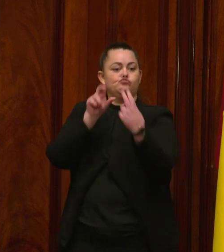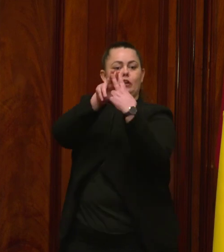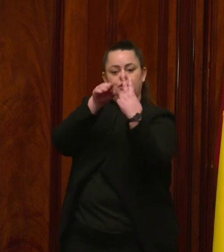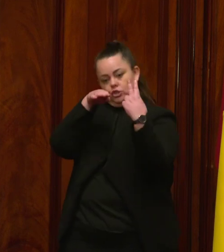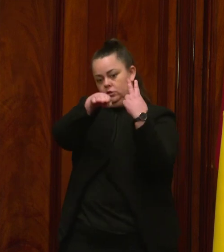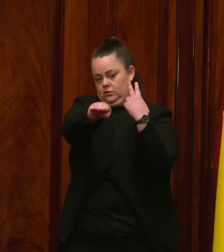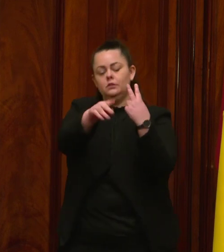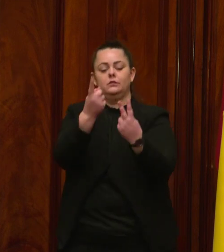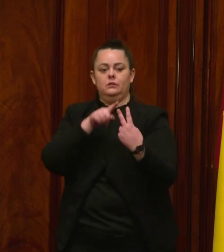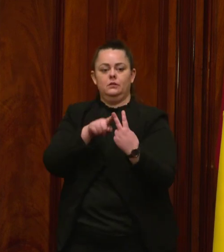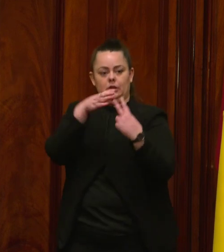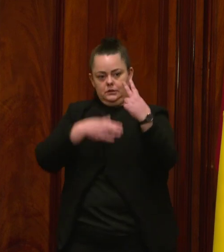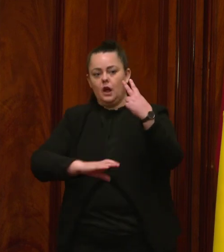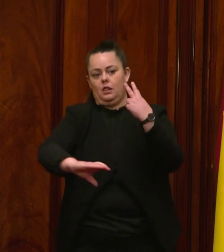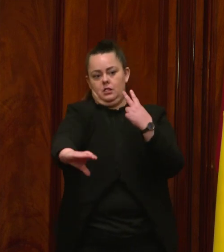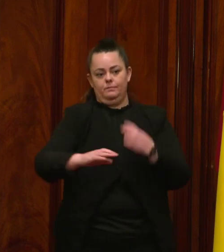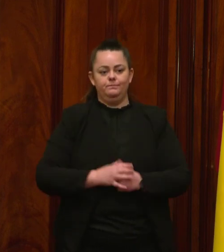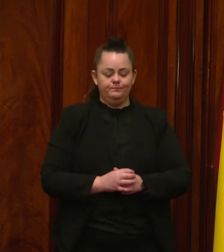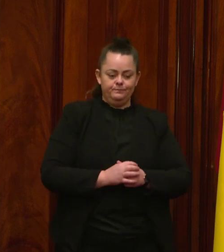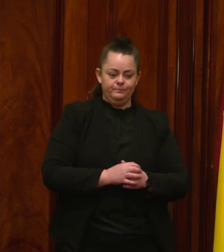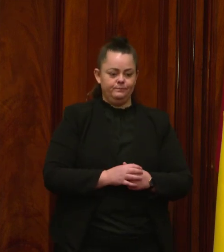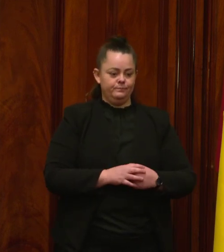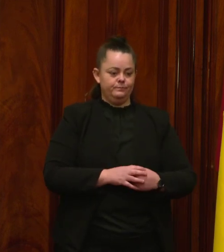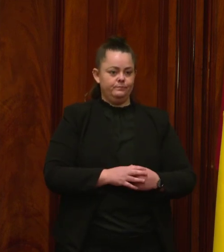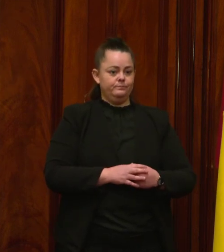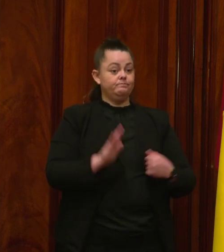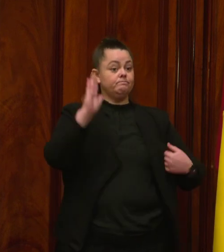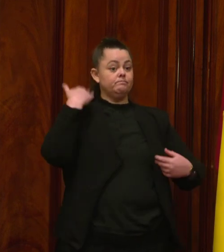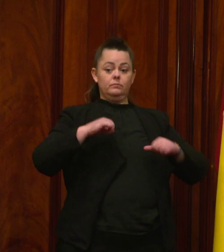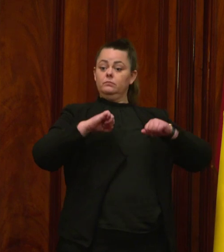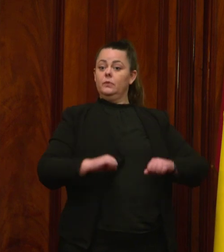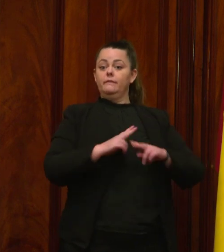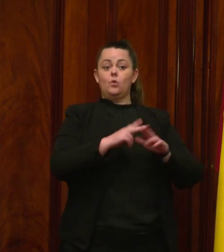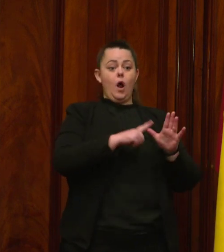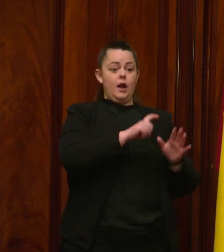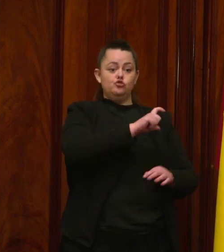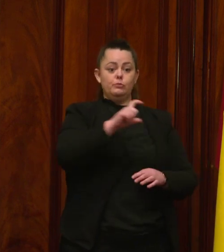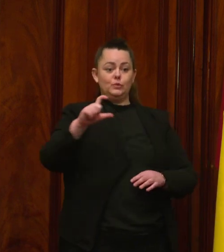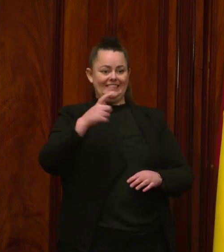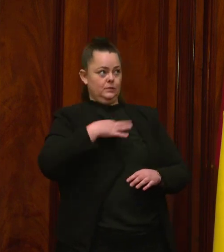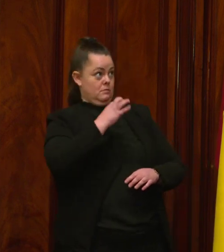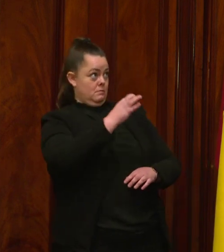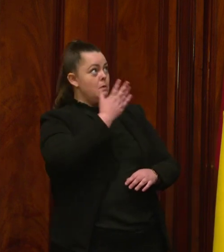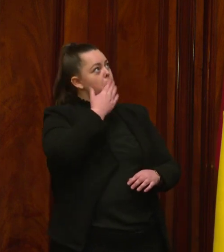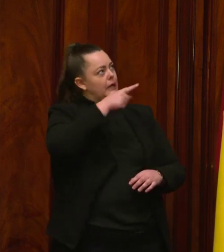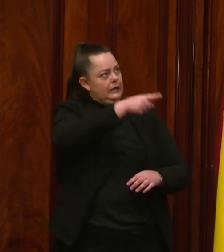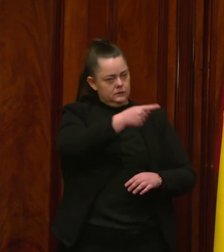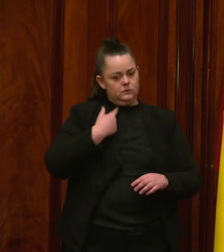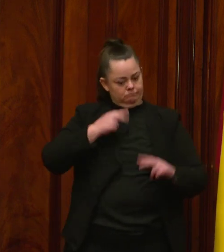also commissioned Professor Alan Fels, the former chairman of the ACCC, to lead an overhaul of the toll network.